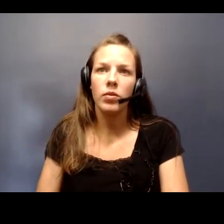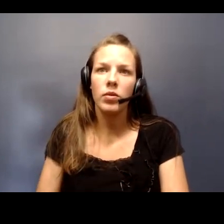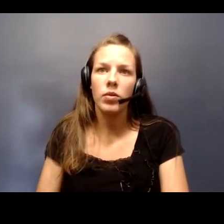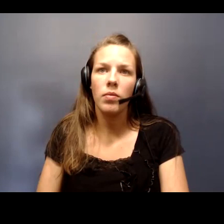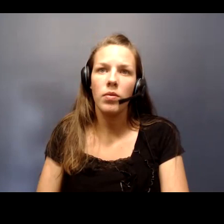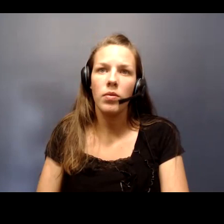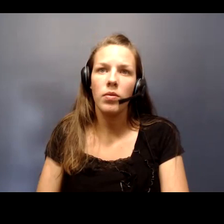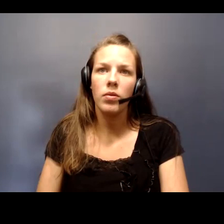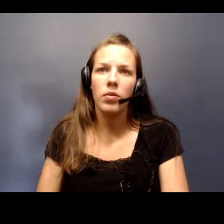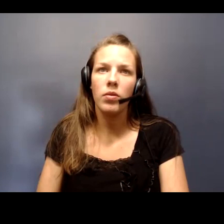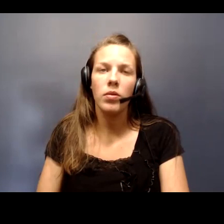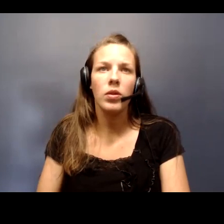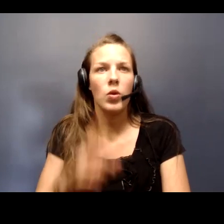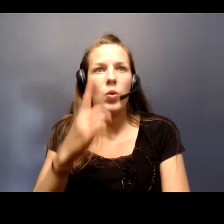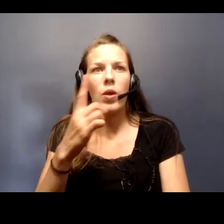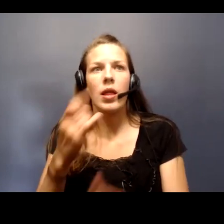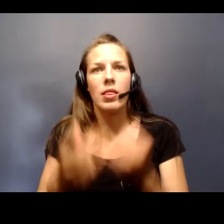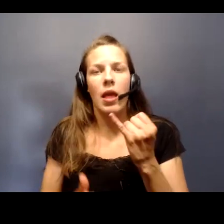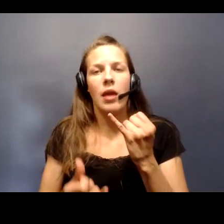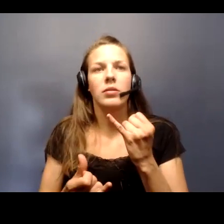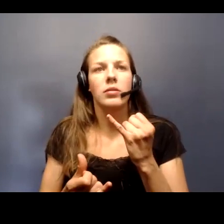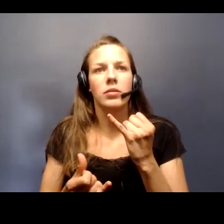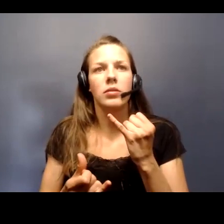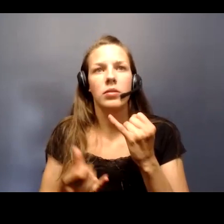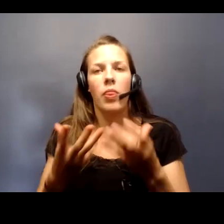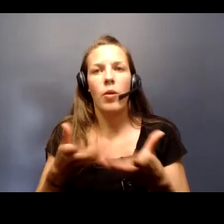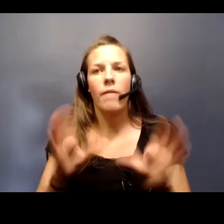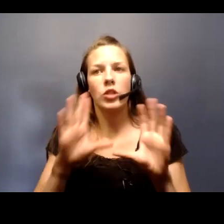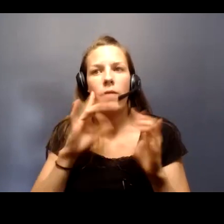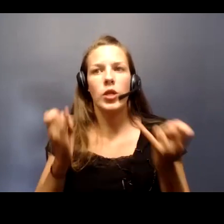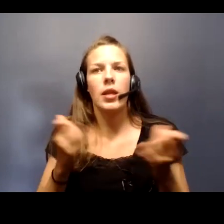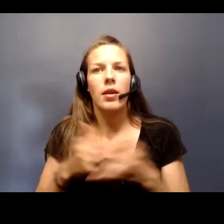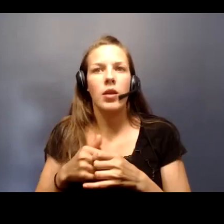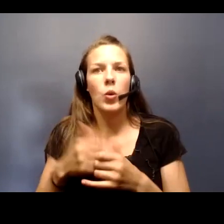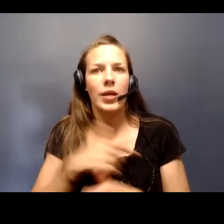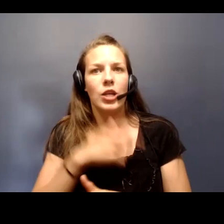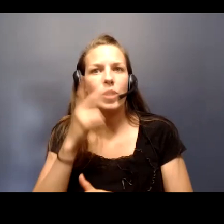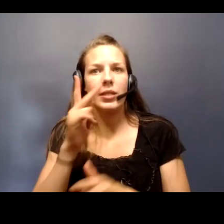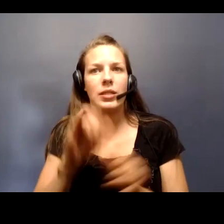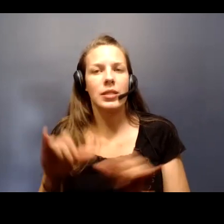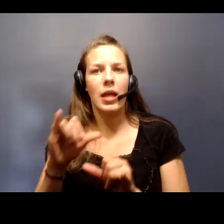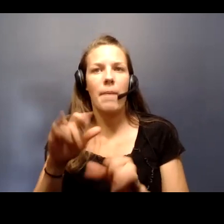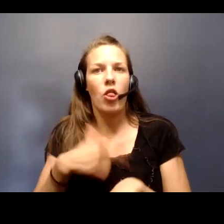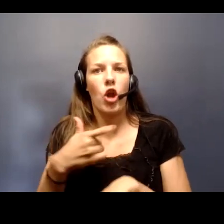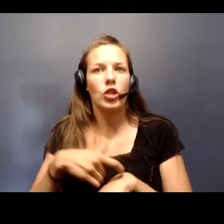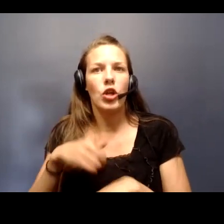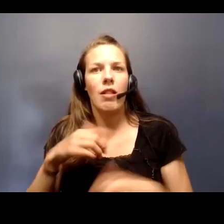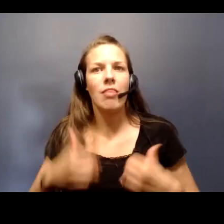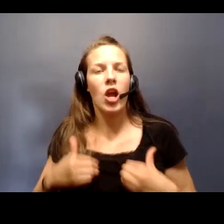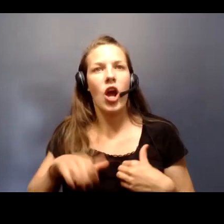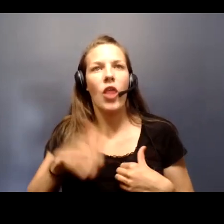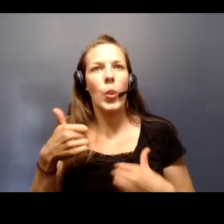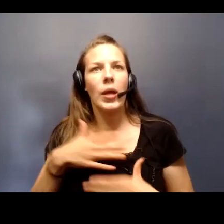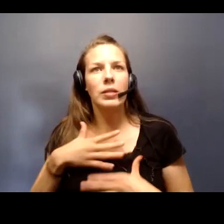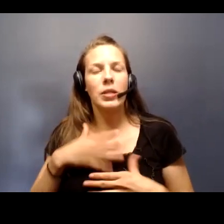Okay, Dr. Ketz, we'll have one last question for you and then we'll conclude for today. Are we seeing the same longer-term lung and other respiratory